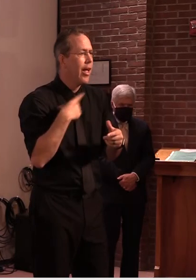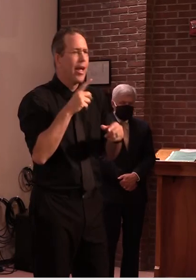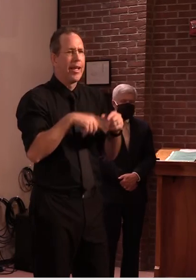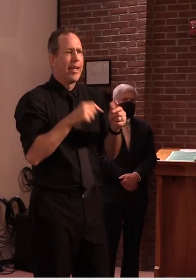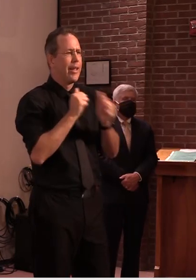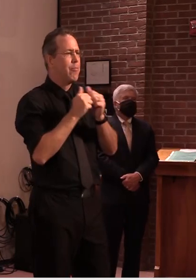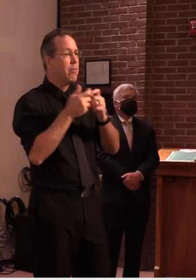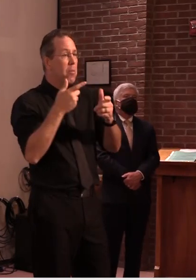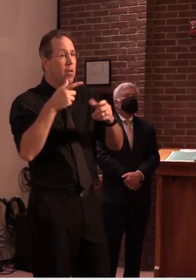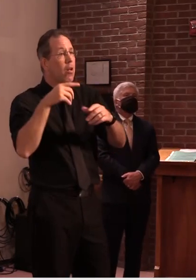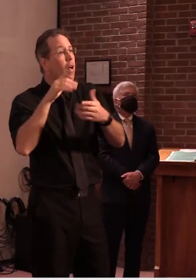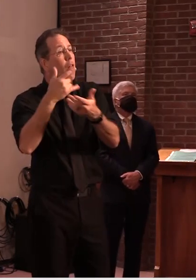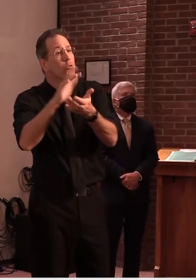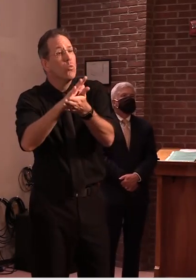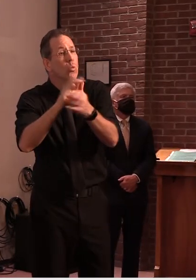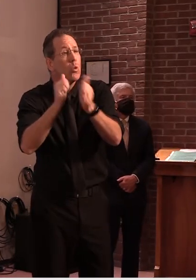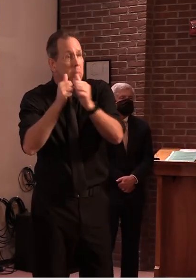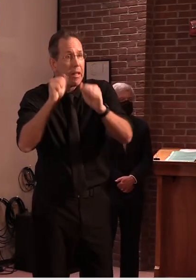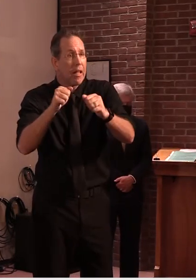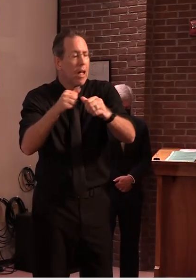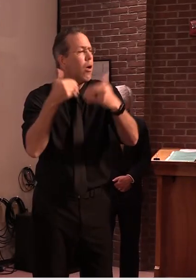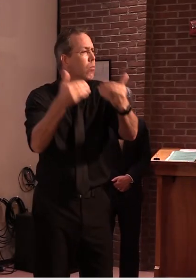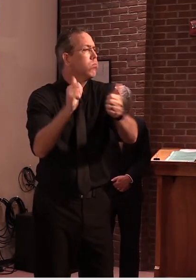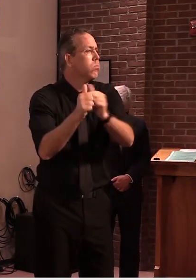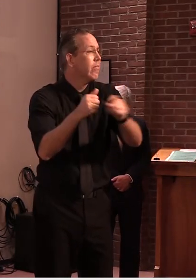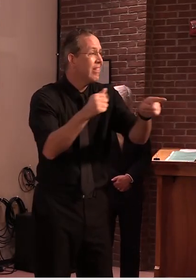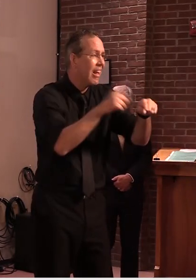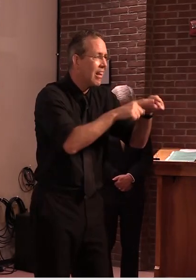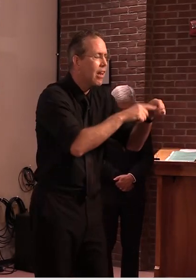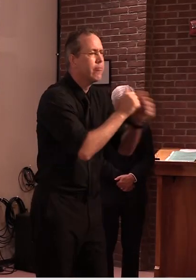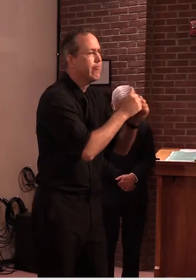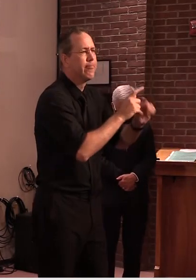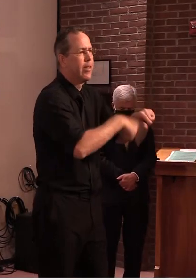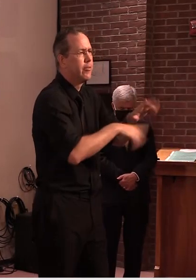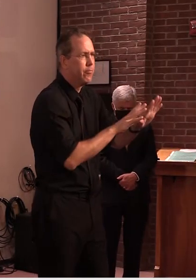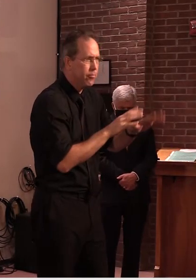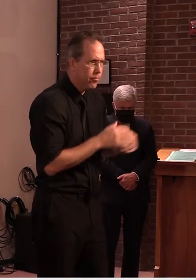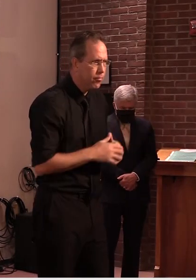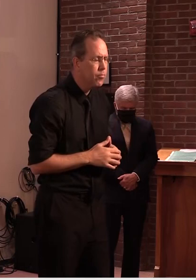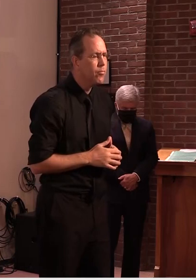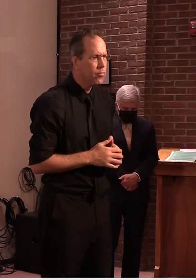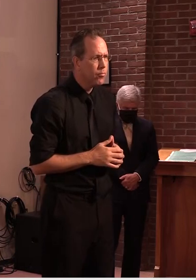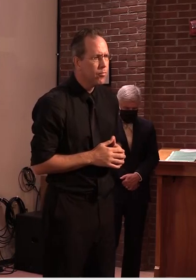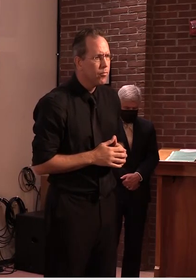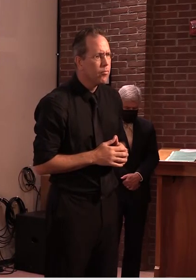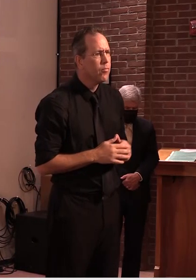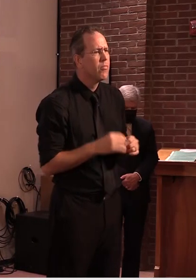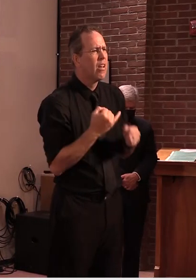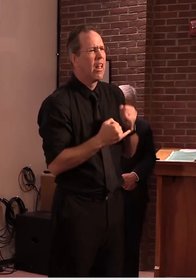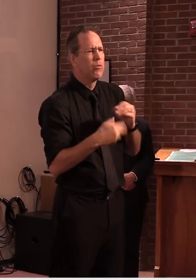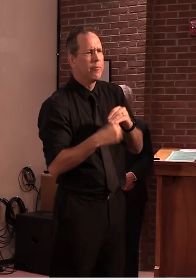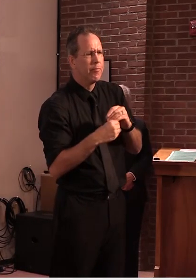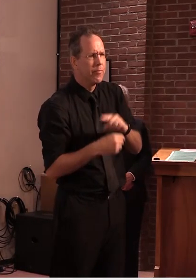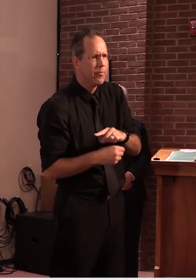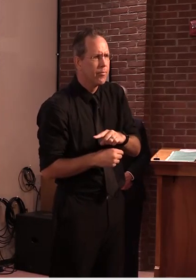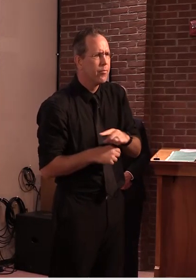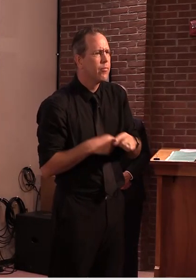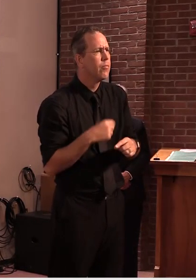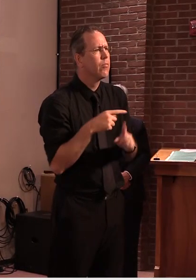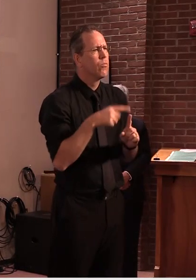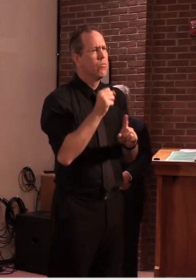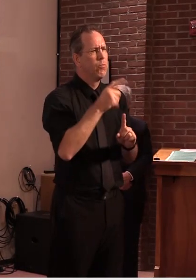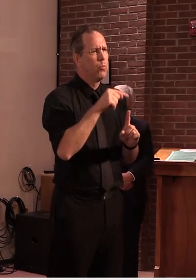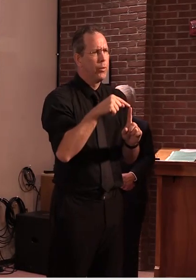okay and i the last thing is with the sports for today i was just curious uh